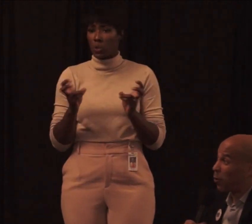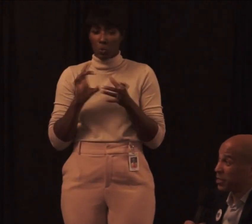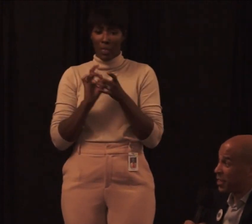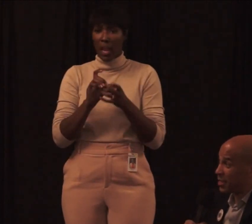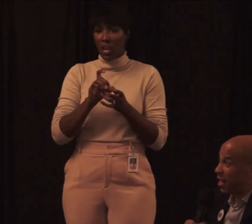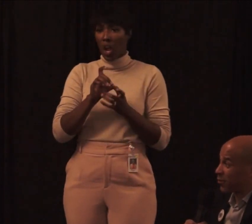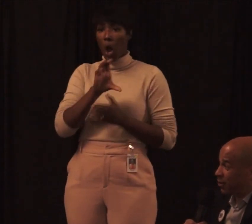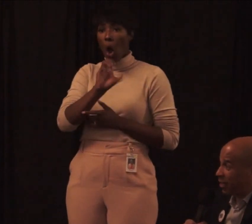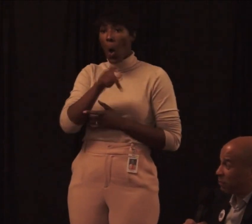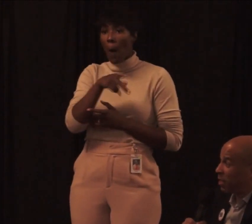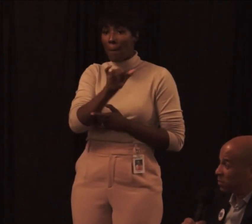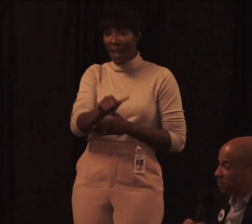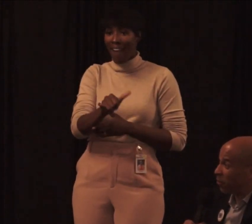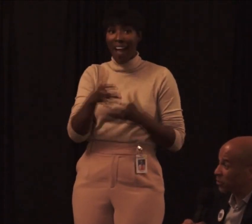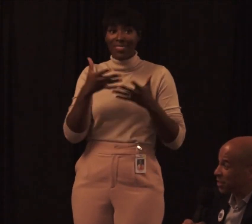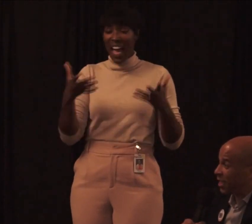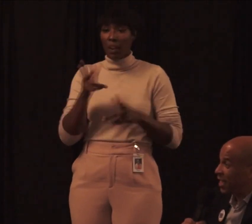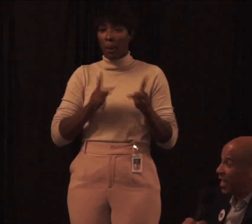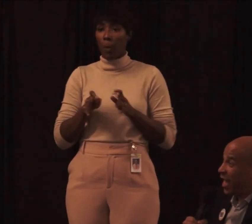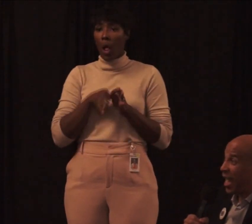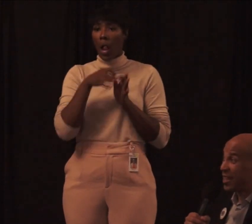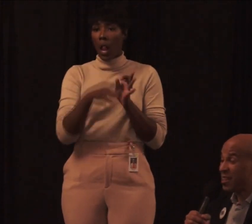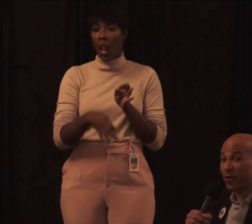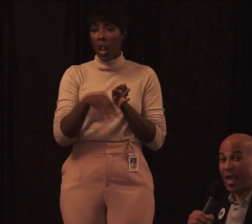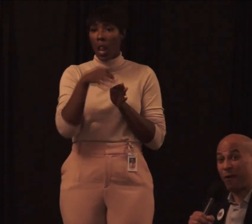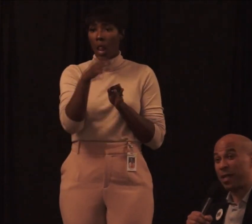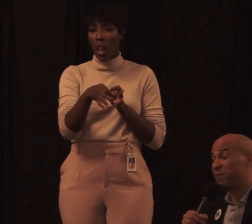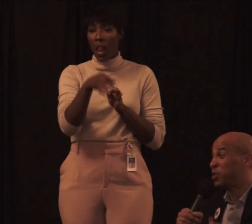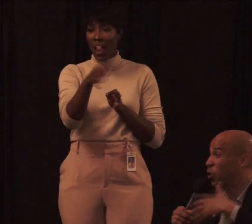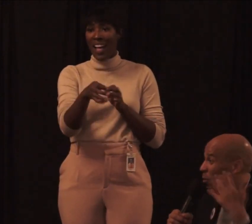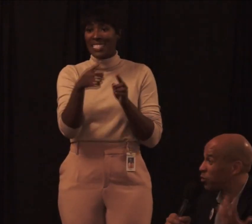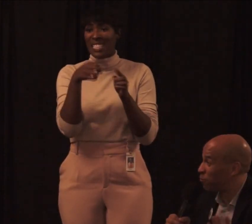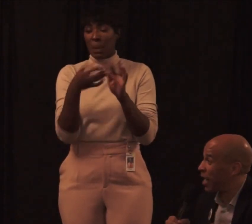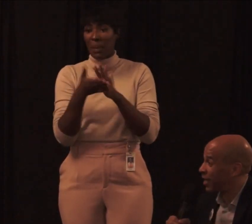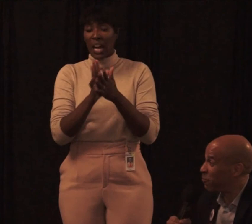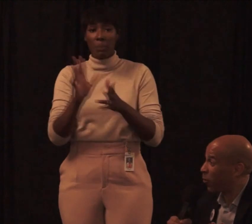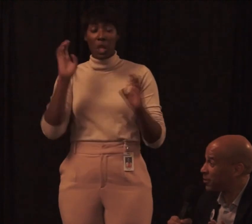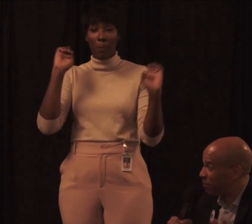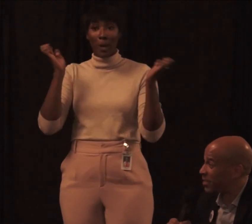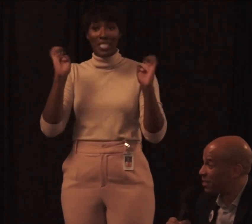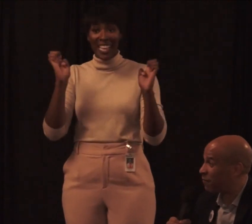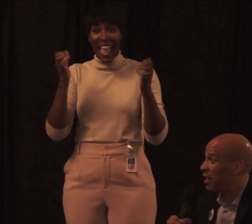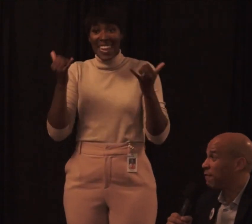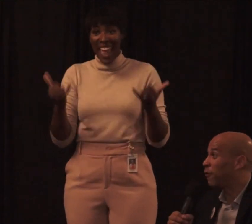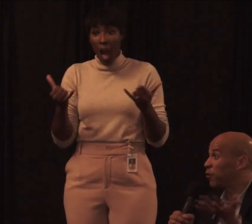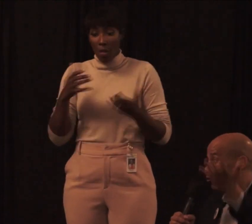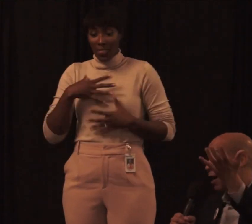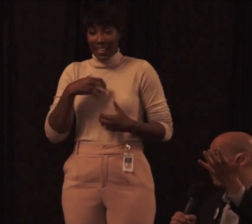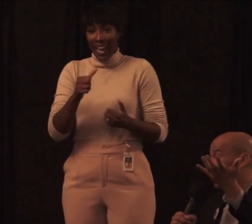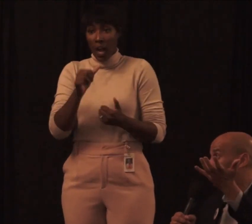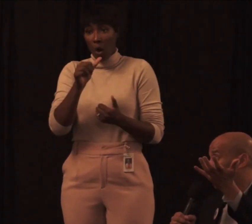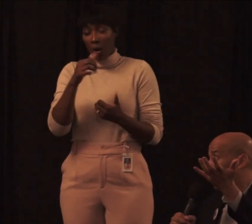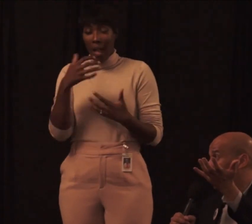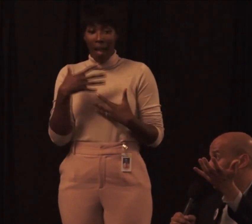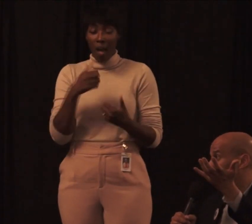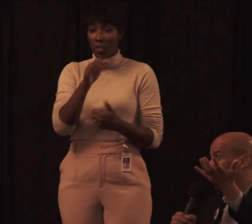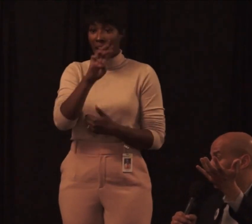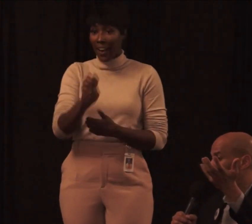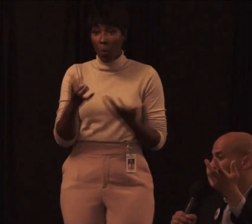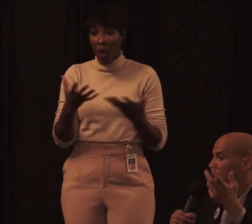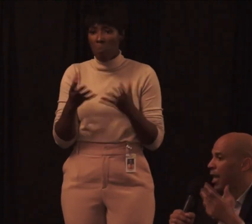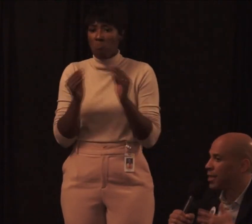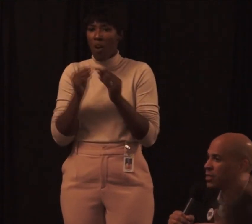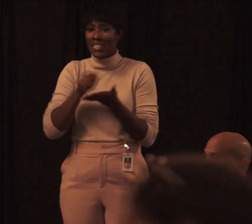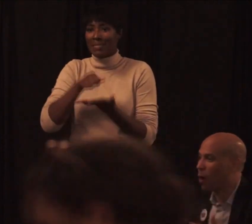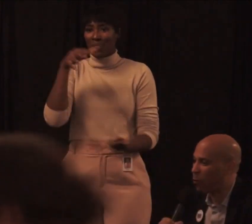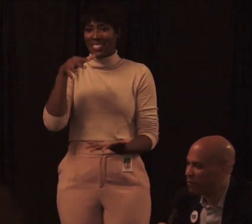people put off going to see the doctor until it becomes an emergency, and then their care becomes so much dramatically more expensive, further driving up the costs in our